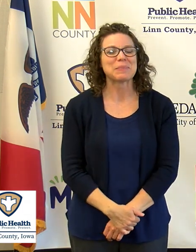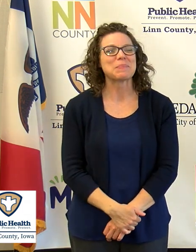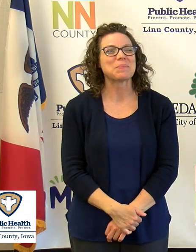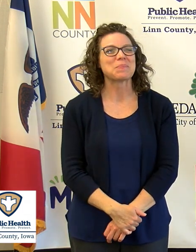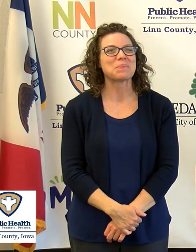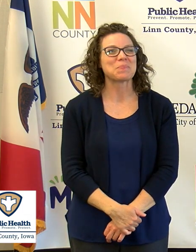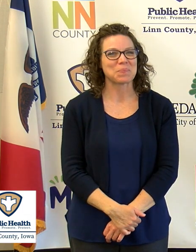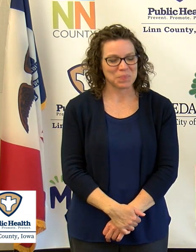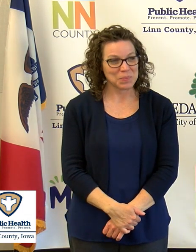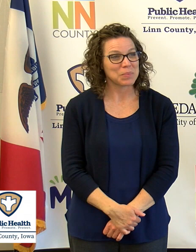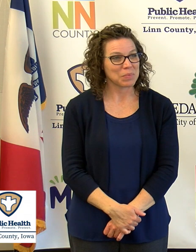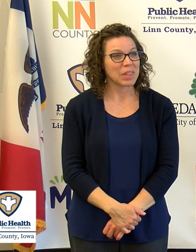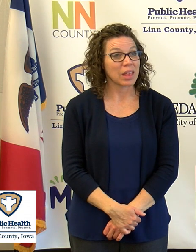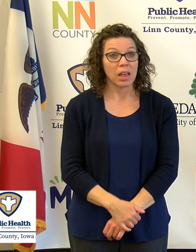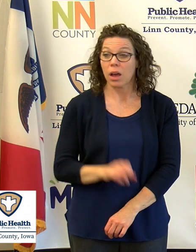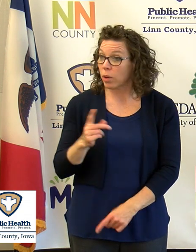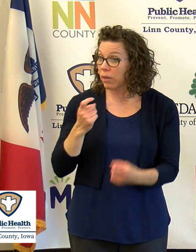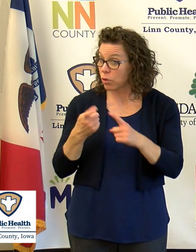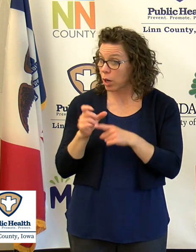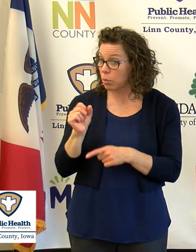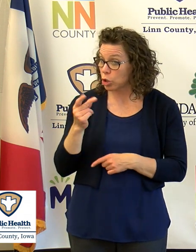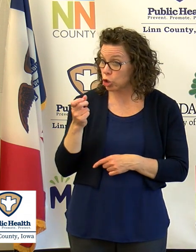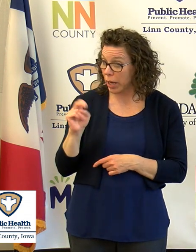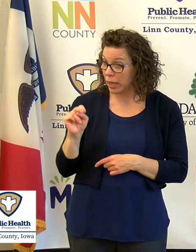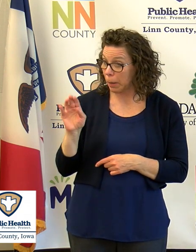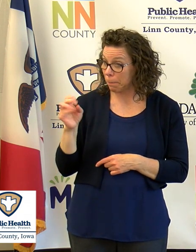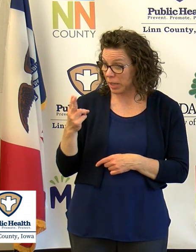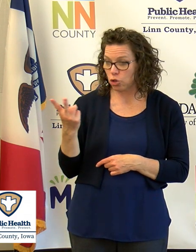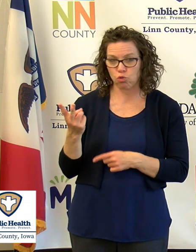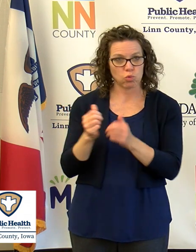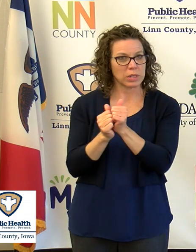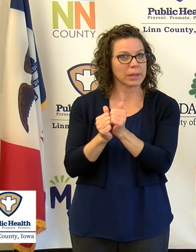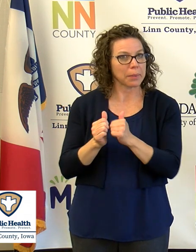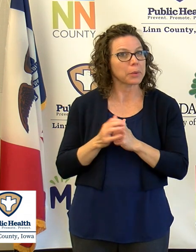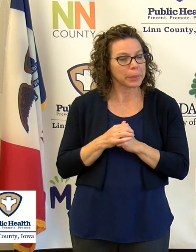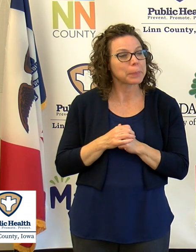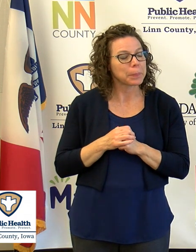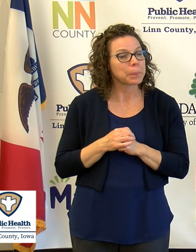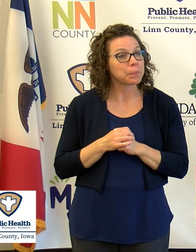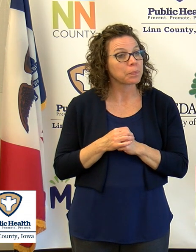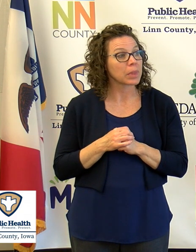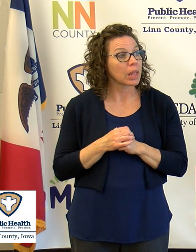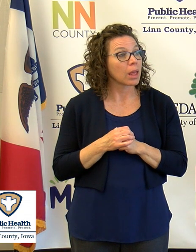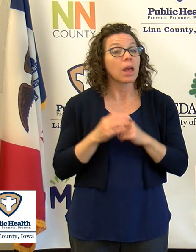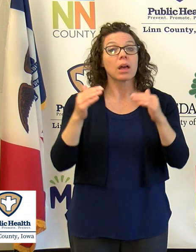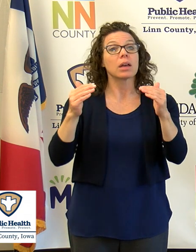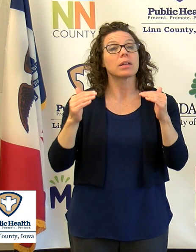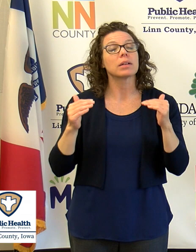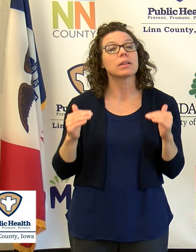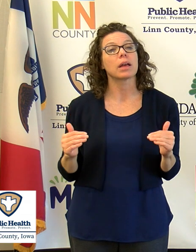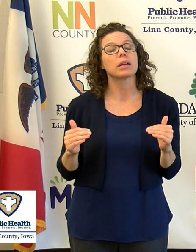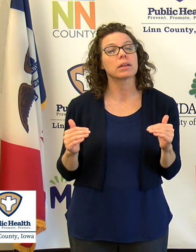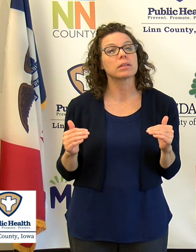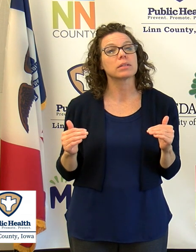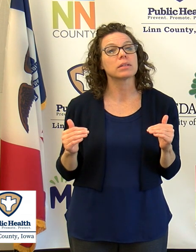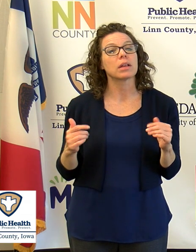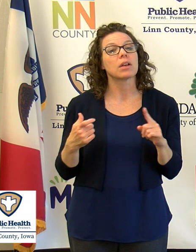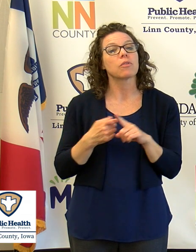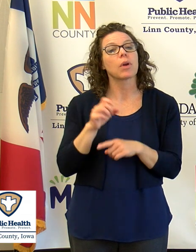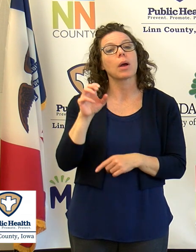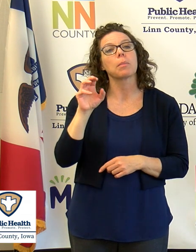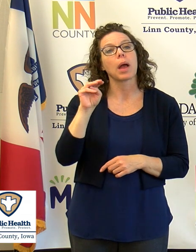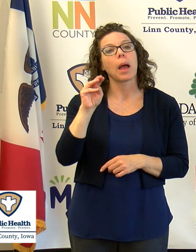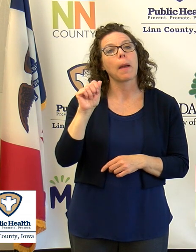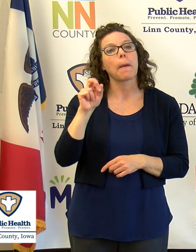Okay, it sounds like those are the questions from Shannon and Mitch working together there. The next question can come from